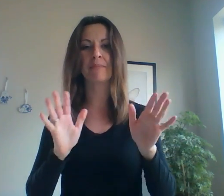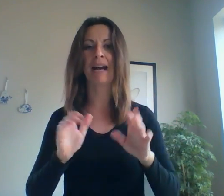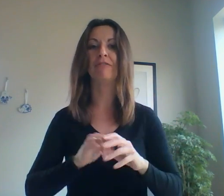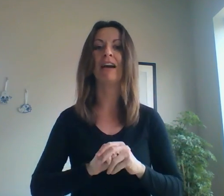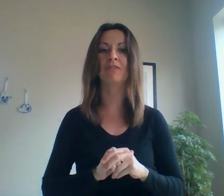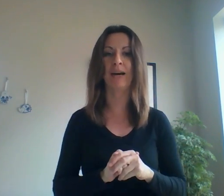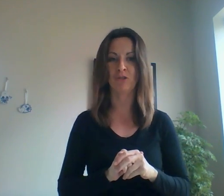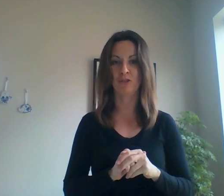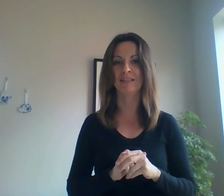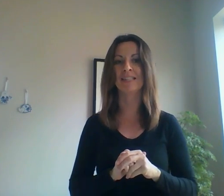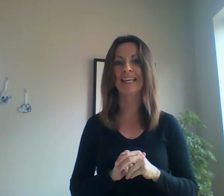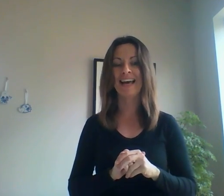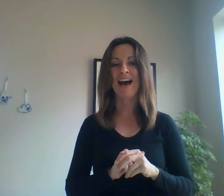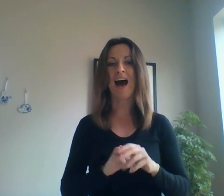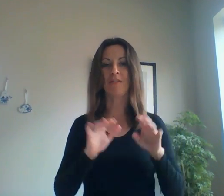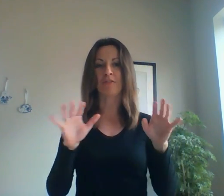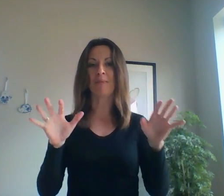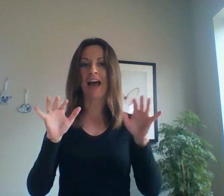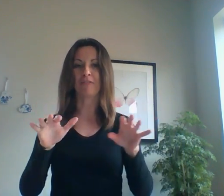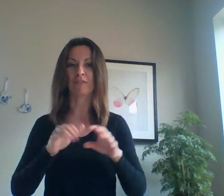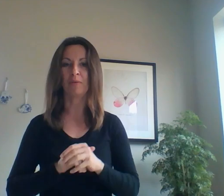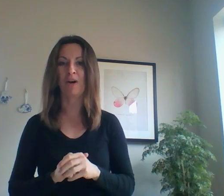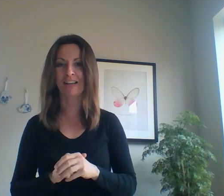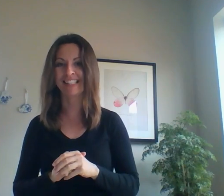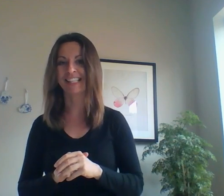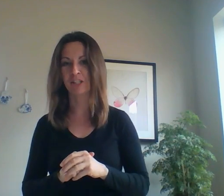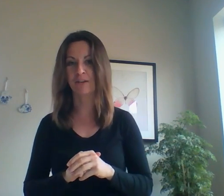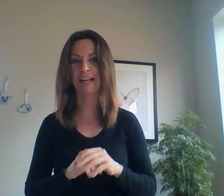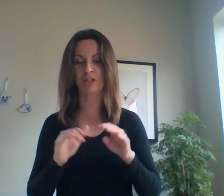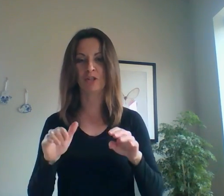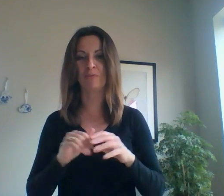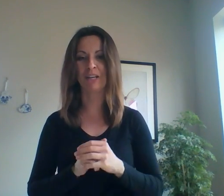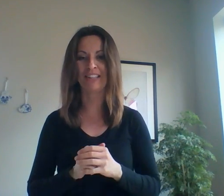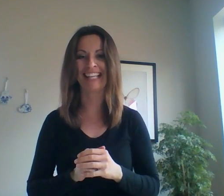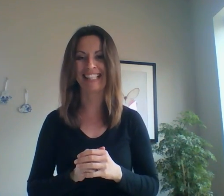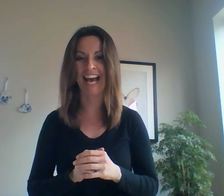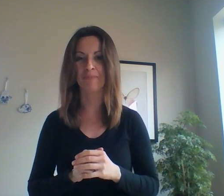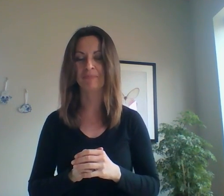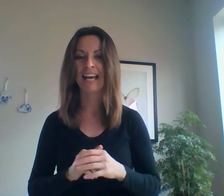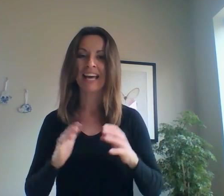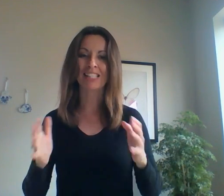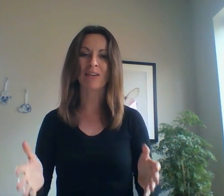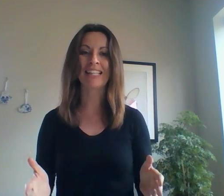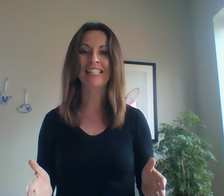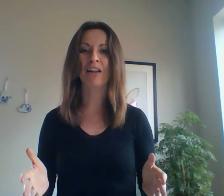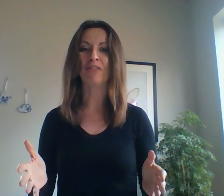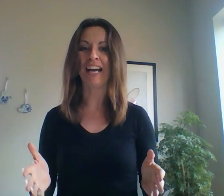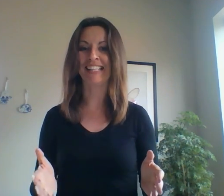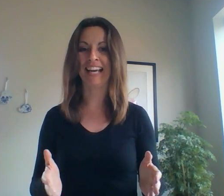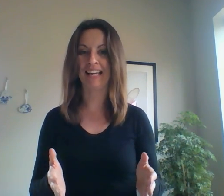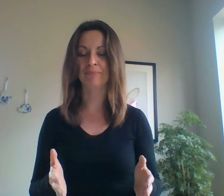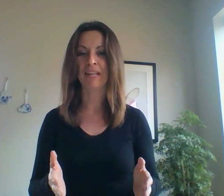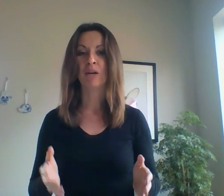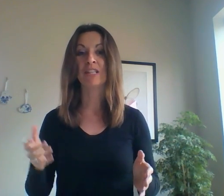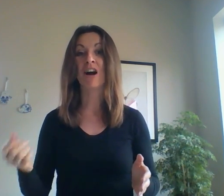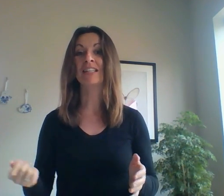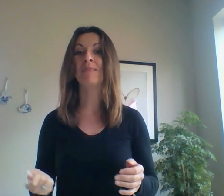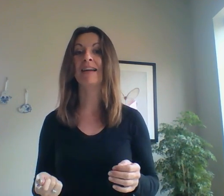about five questions from effortful processing strategies to be on the exam. So let's delve right in. We talked about